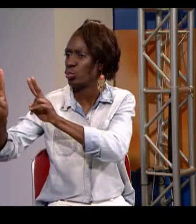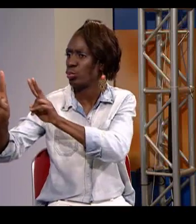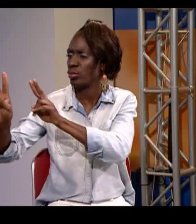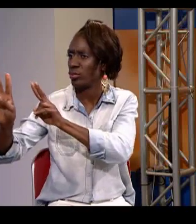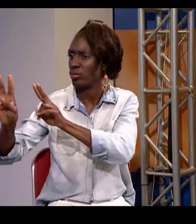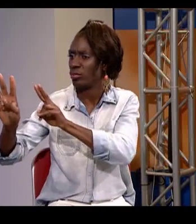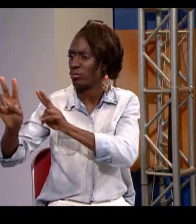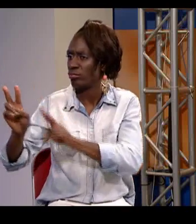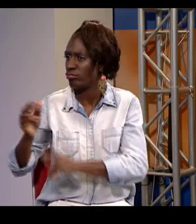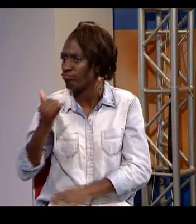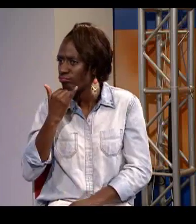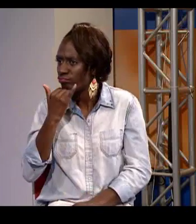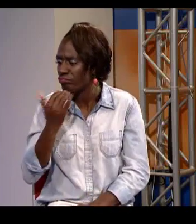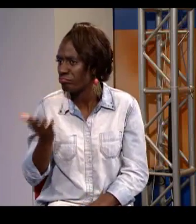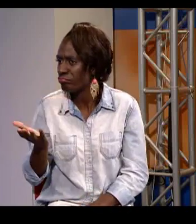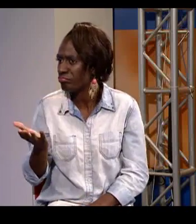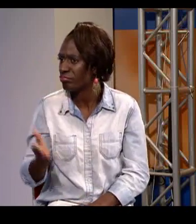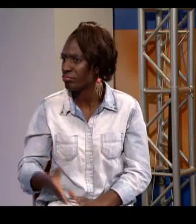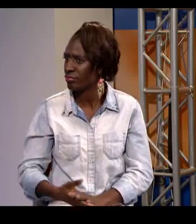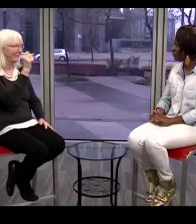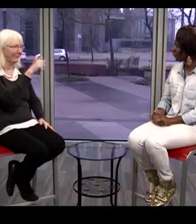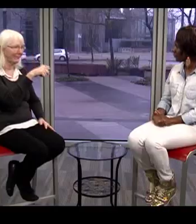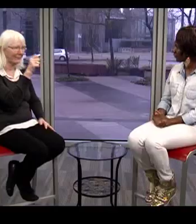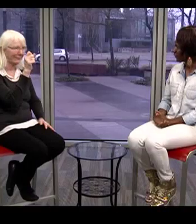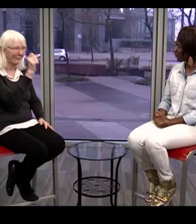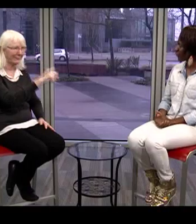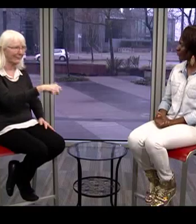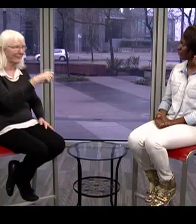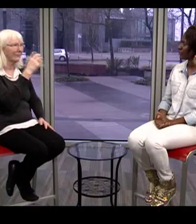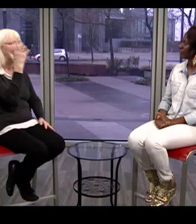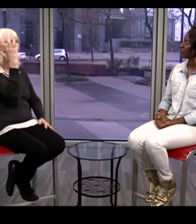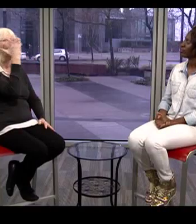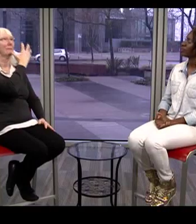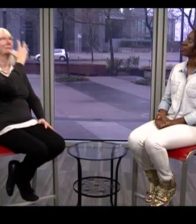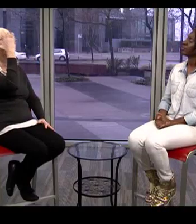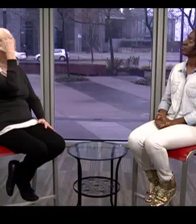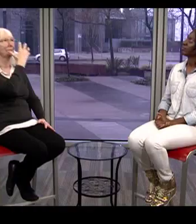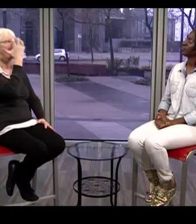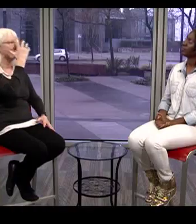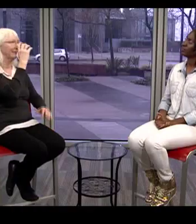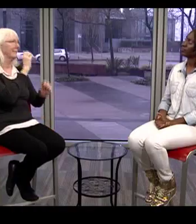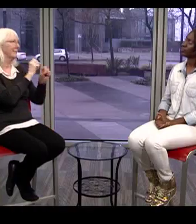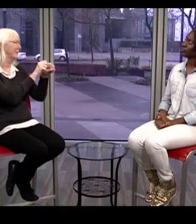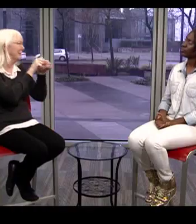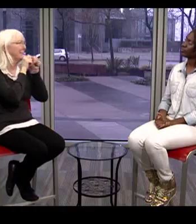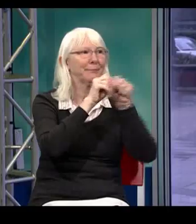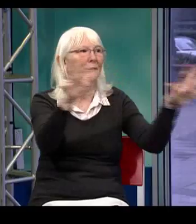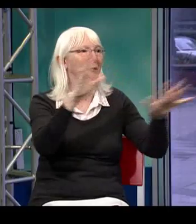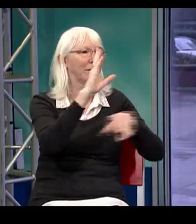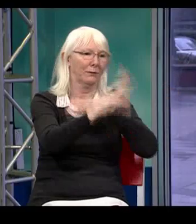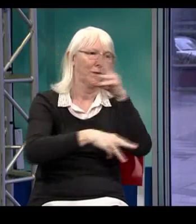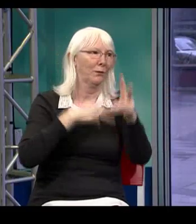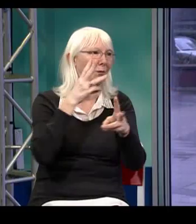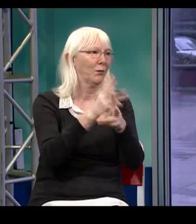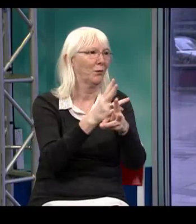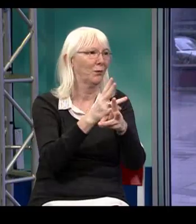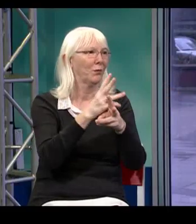funeral. What had happened with that? Do you mind explaining? Boy, that was quite the event, wasn't it? And it actually went